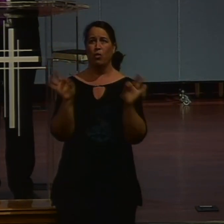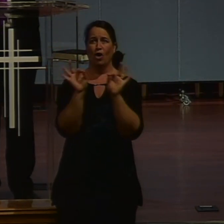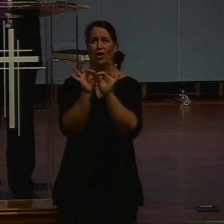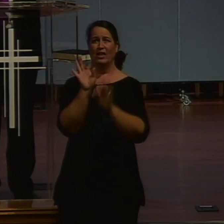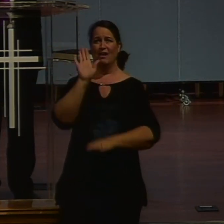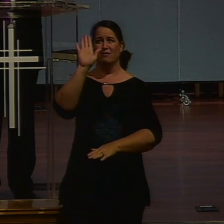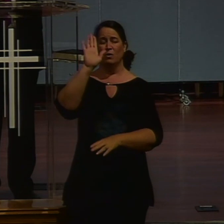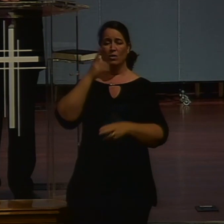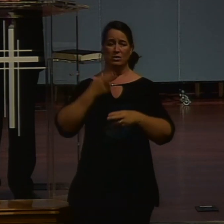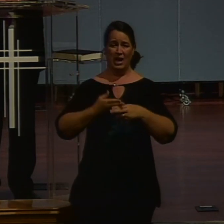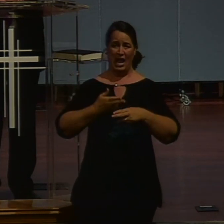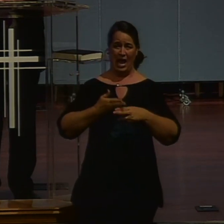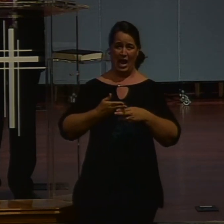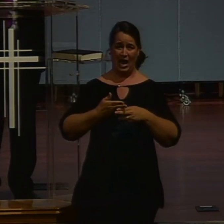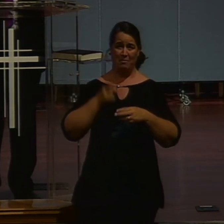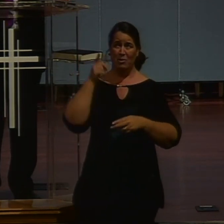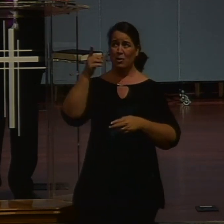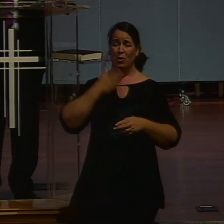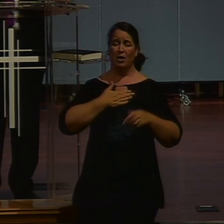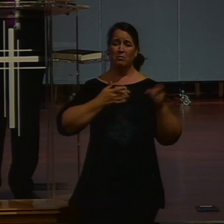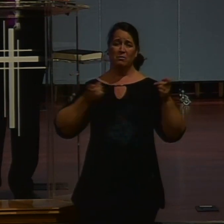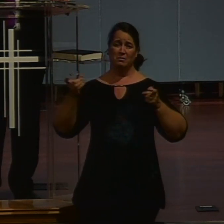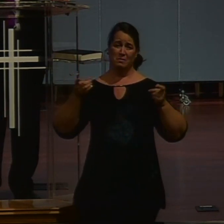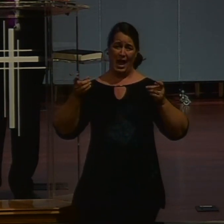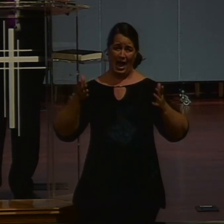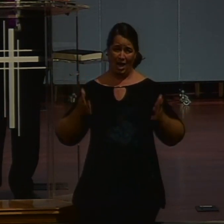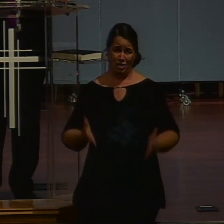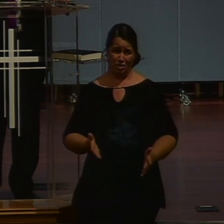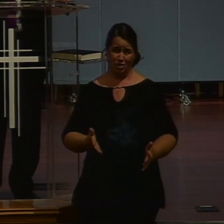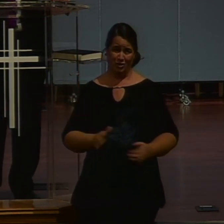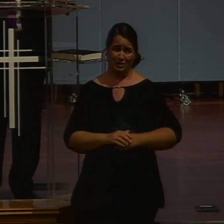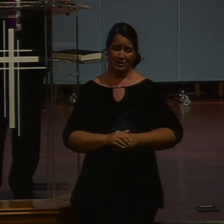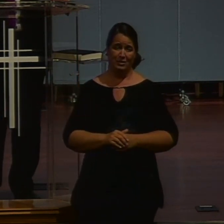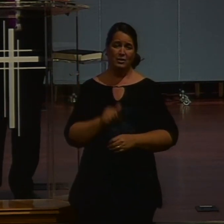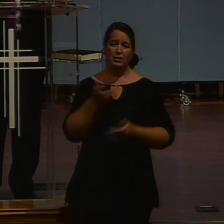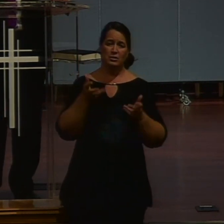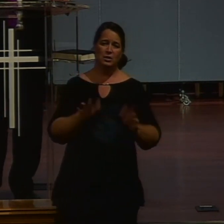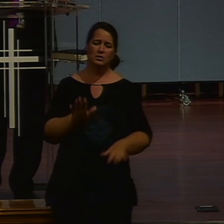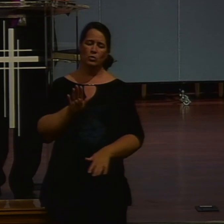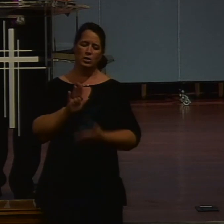Said. In spirit. Means. To worship. Not by external. Conformity. To religious. Rituals.